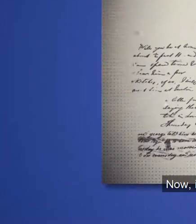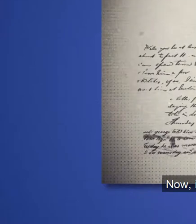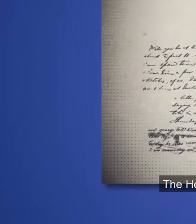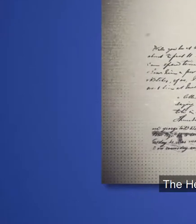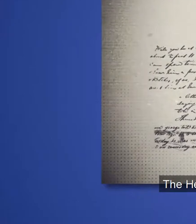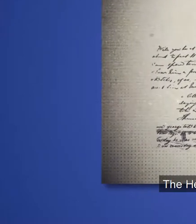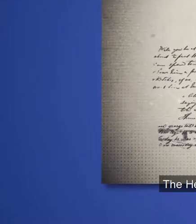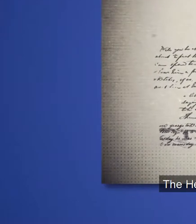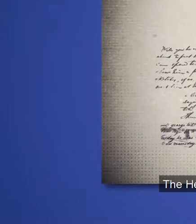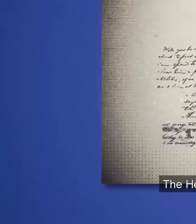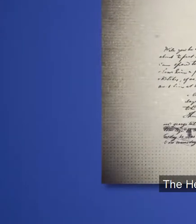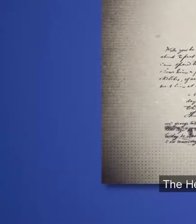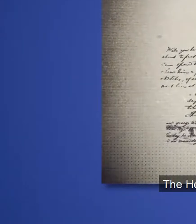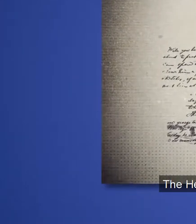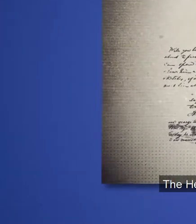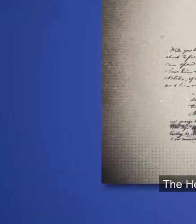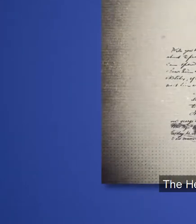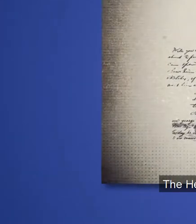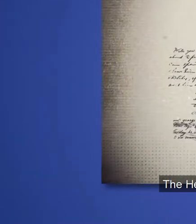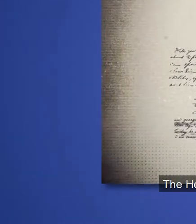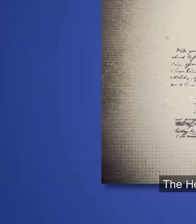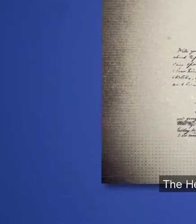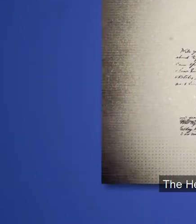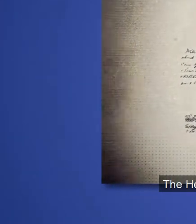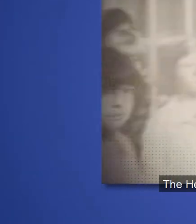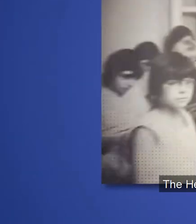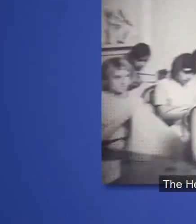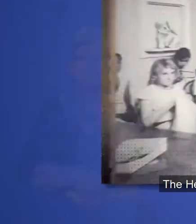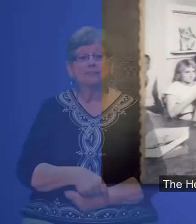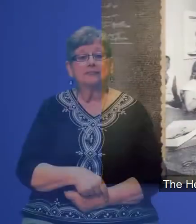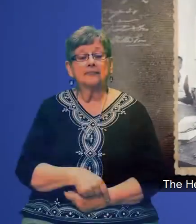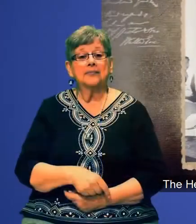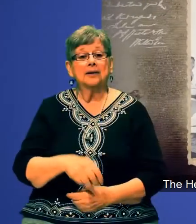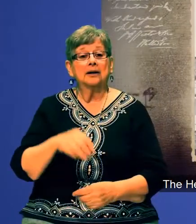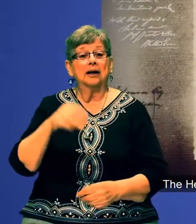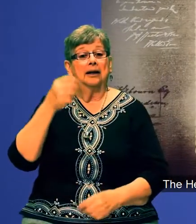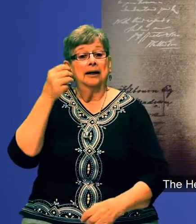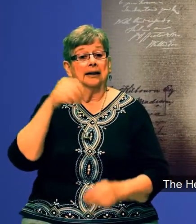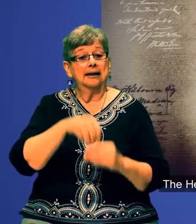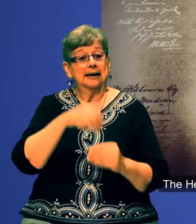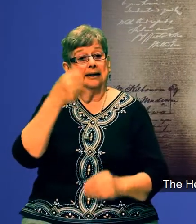The heart of ASDB, its students, teachers, and staff.